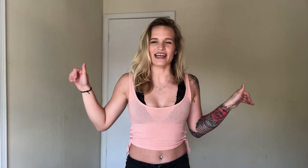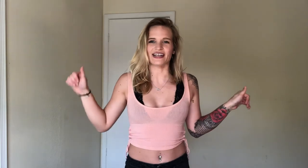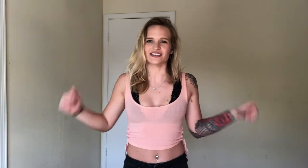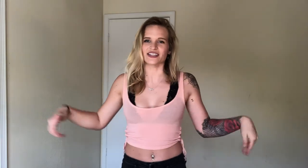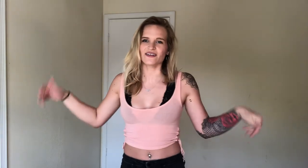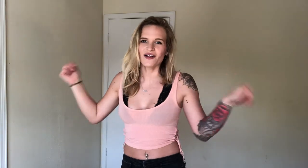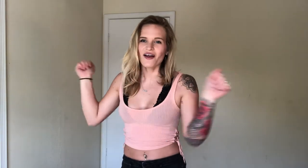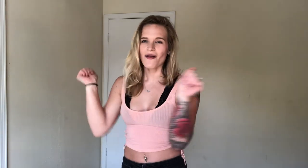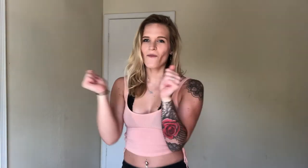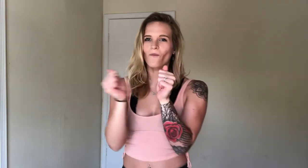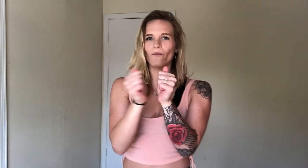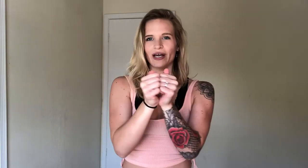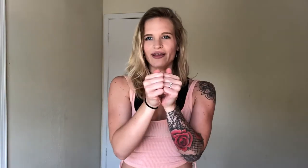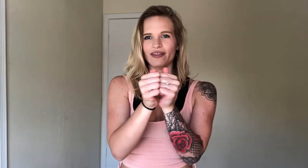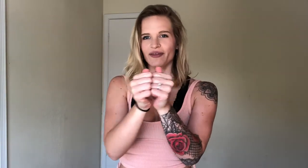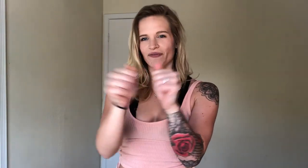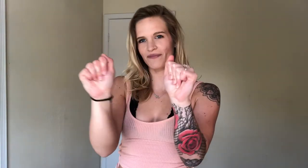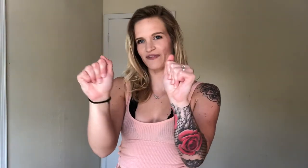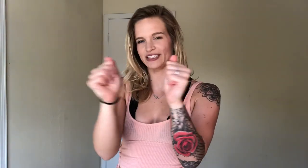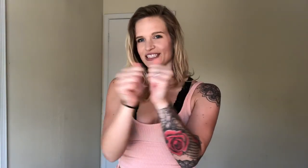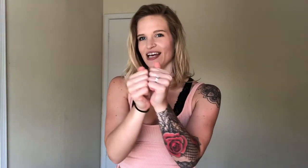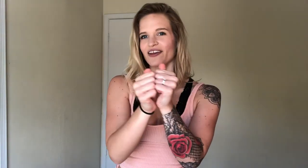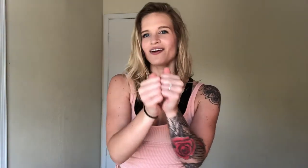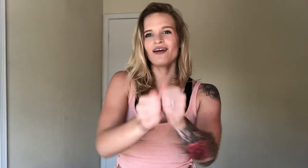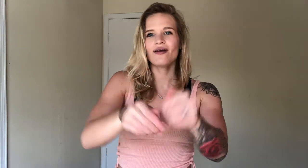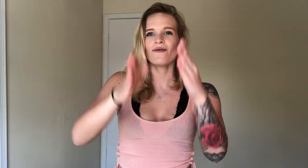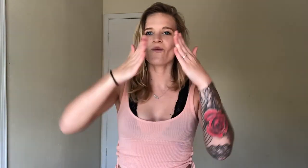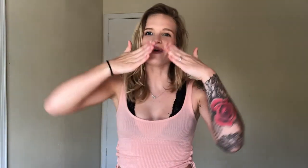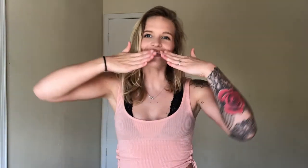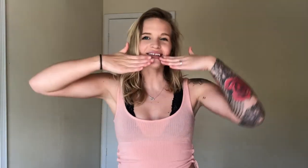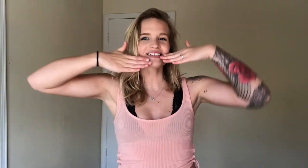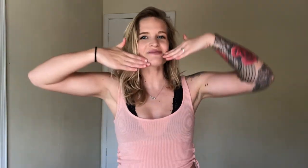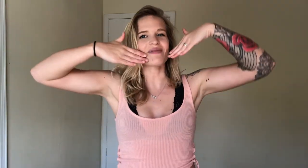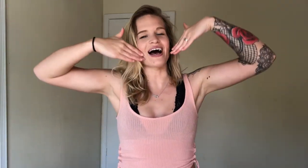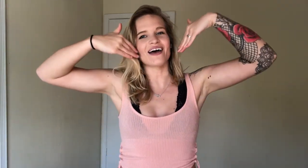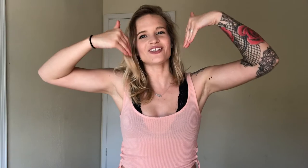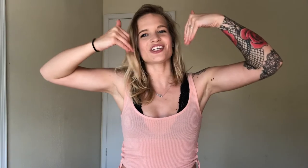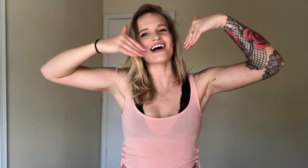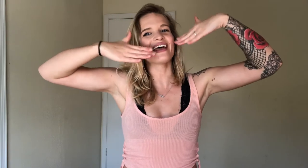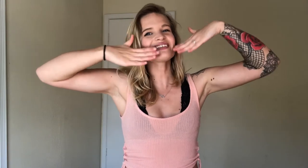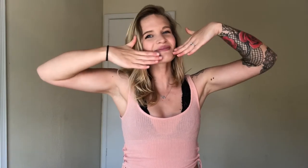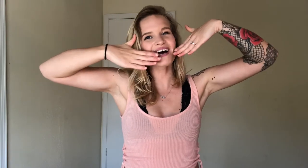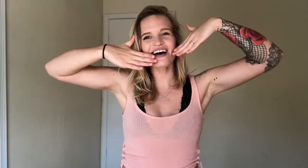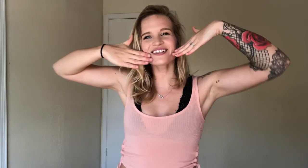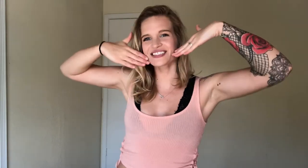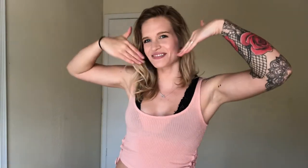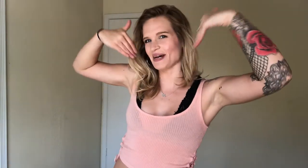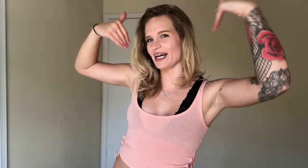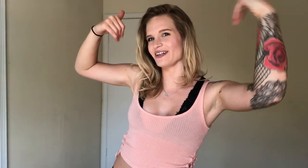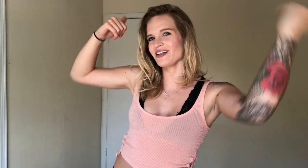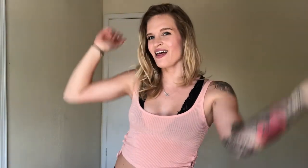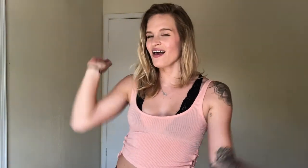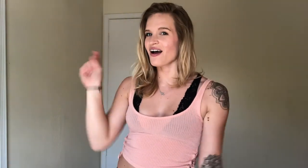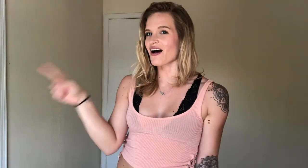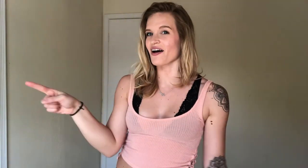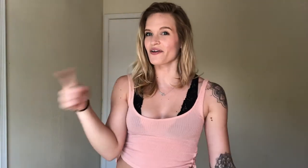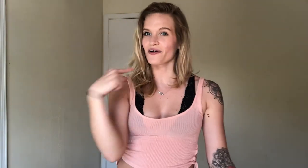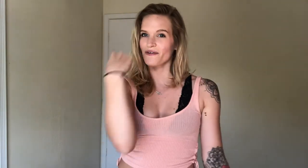angel. With. Fist together. With a smile. Draw that smile. Smile. On her